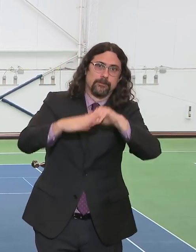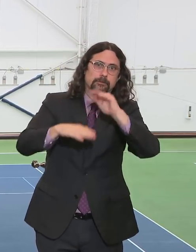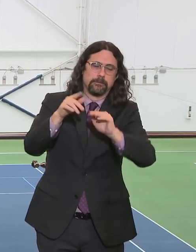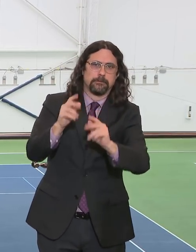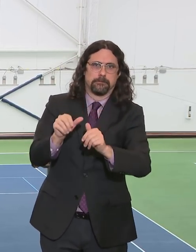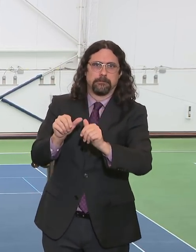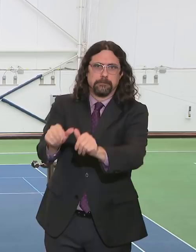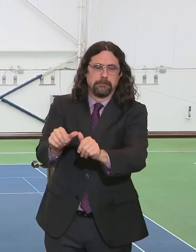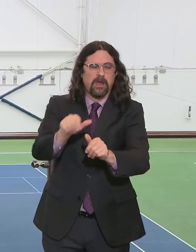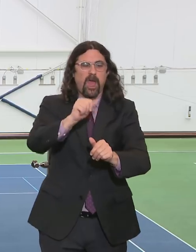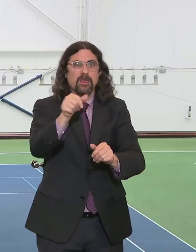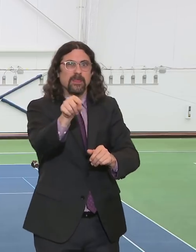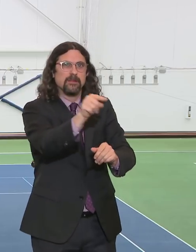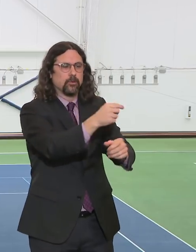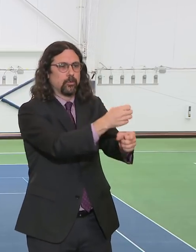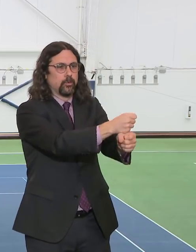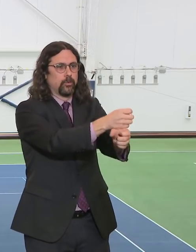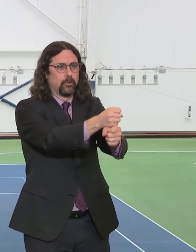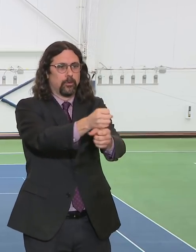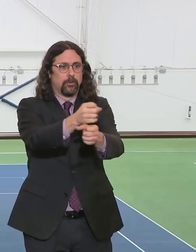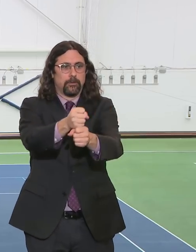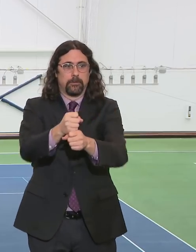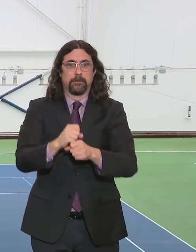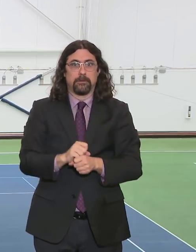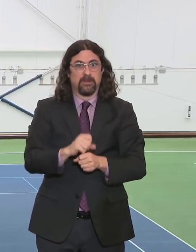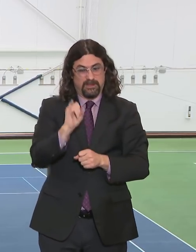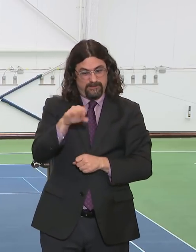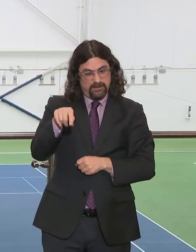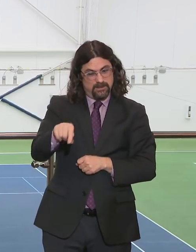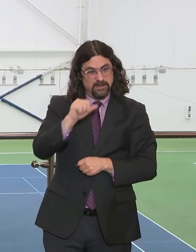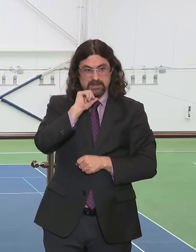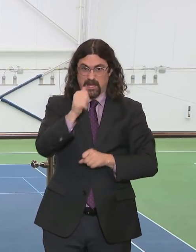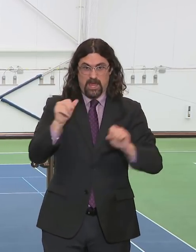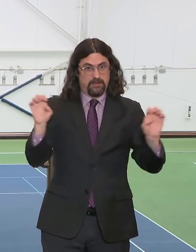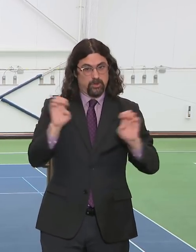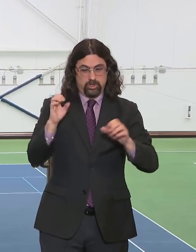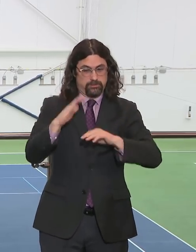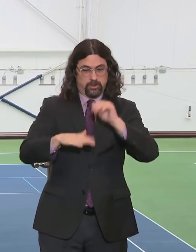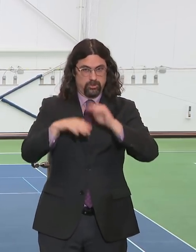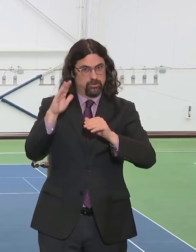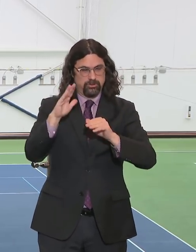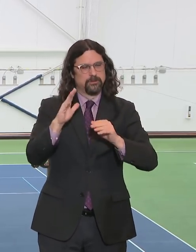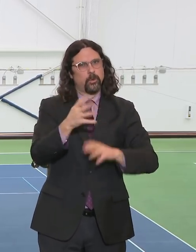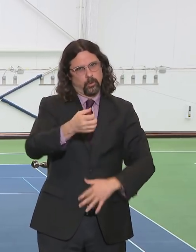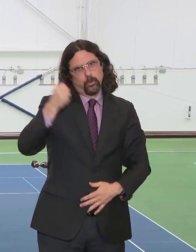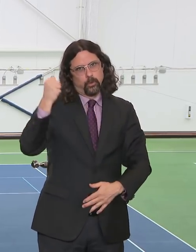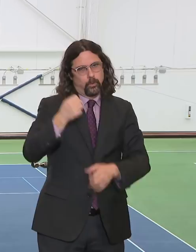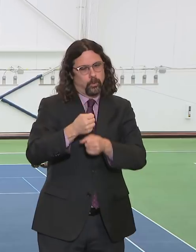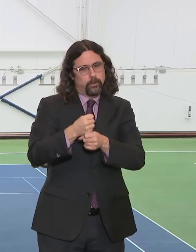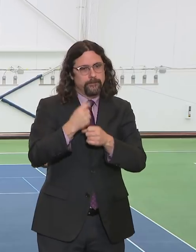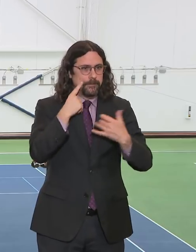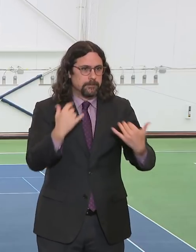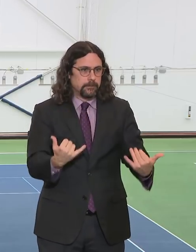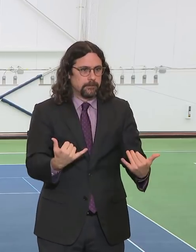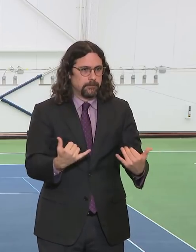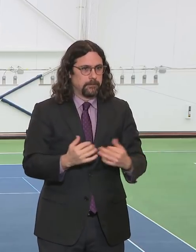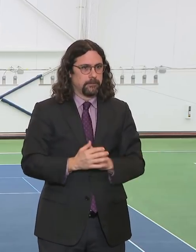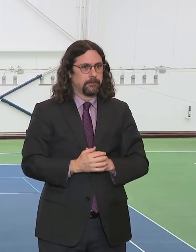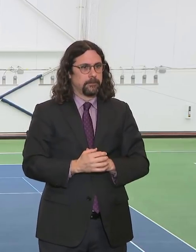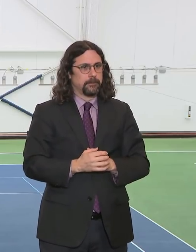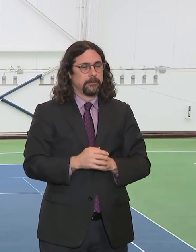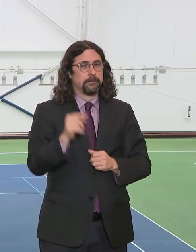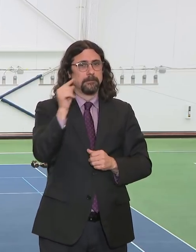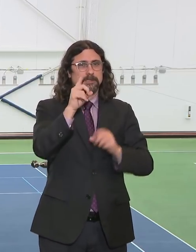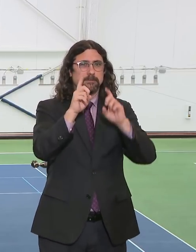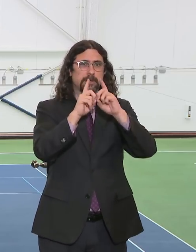Our Department of Buildings agents are out as we speak. Yesterday we gave education and warnings. Today we are